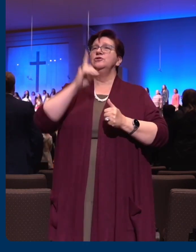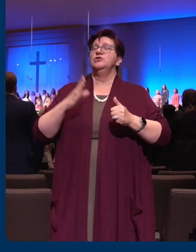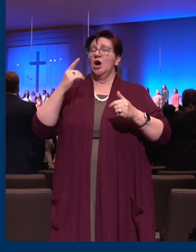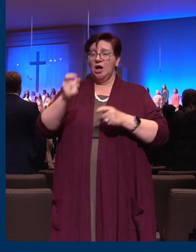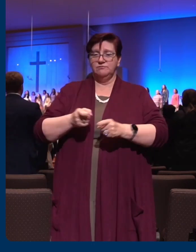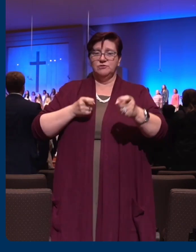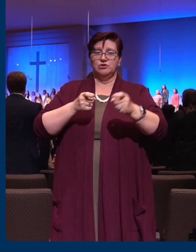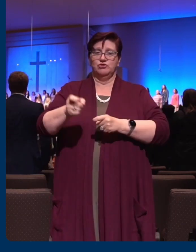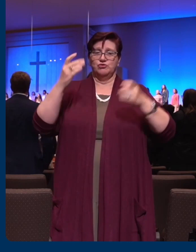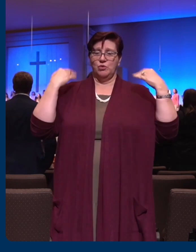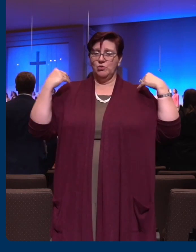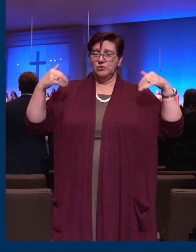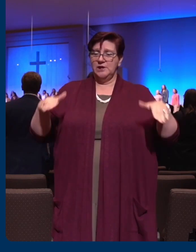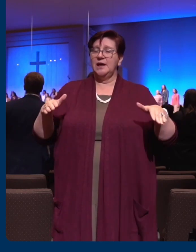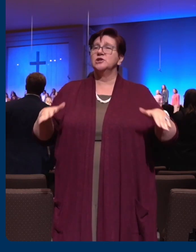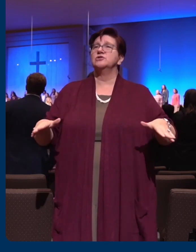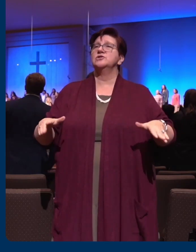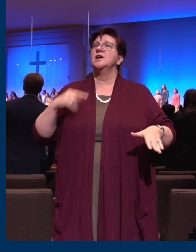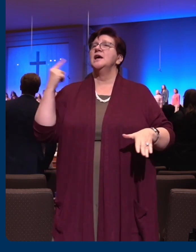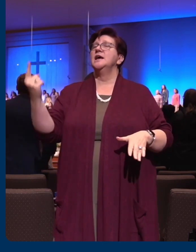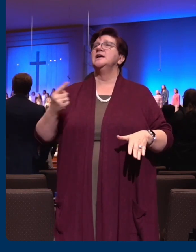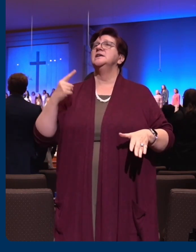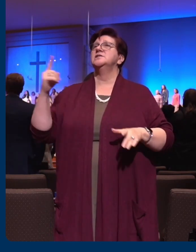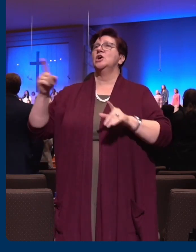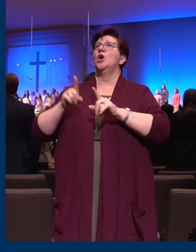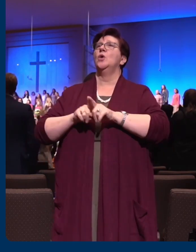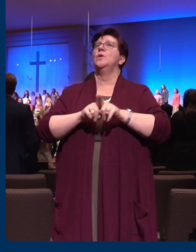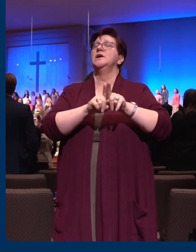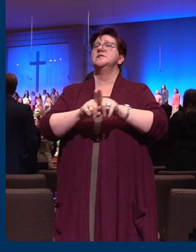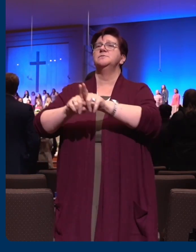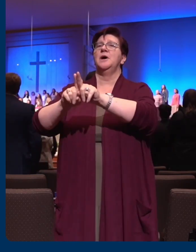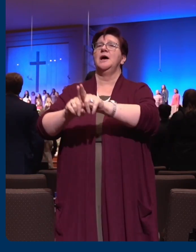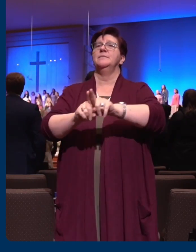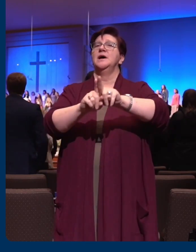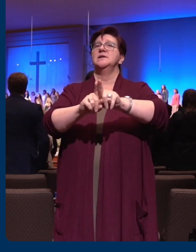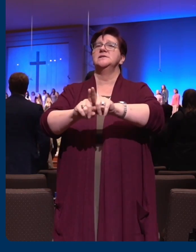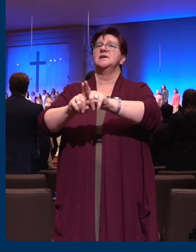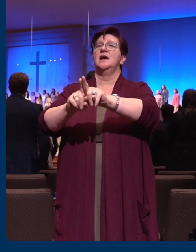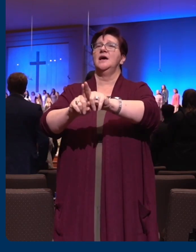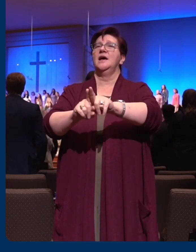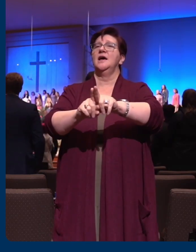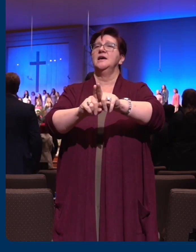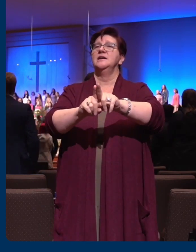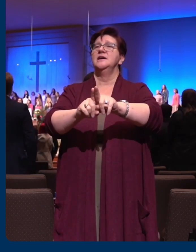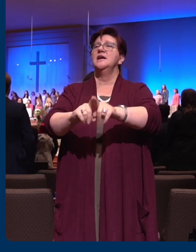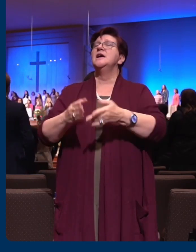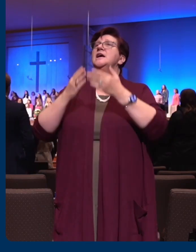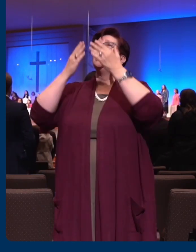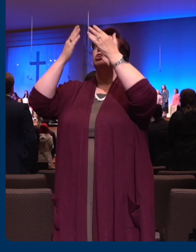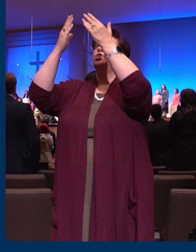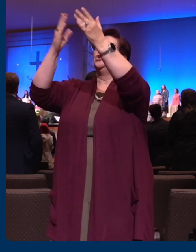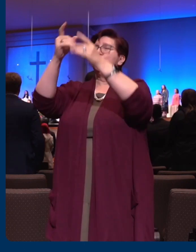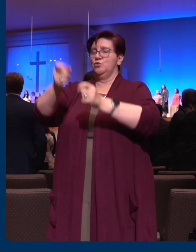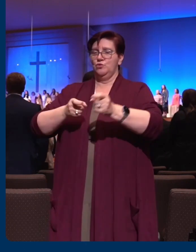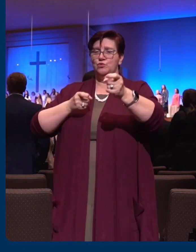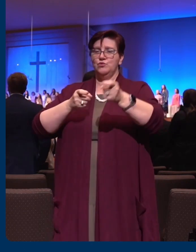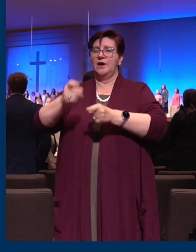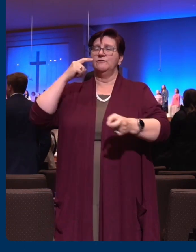of angel armies is always by my side. The one who reigns